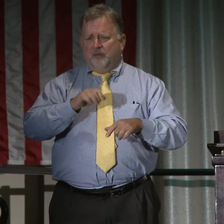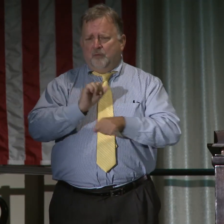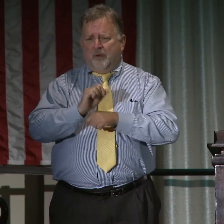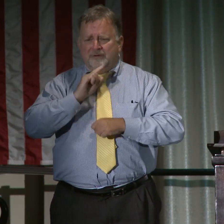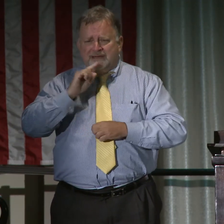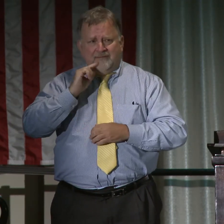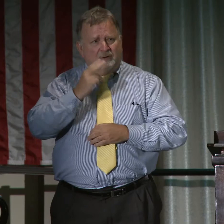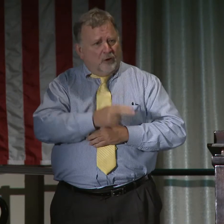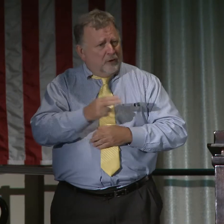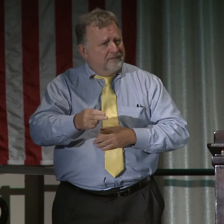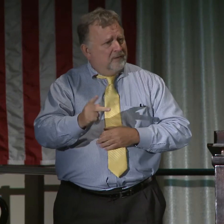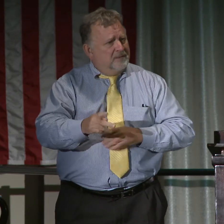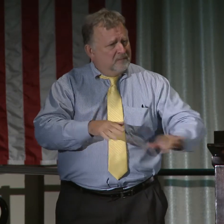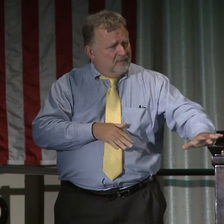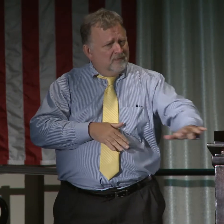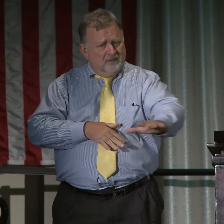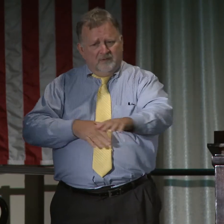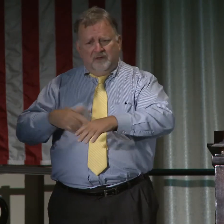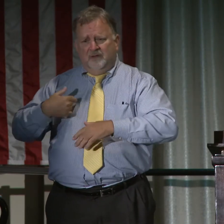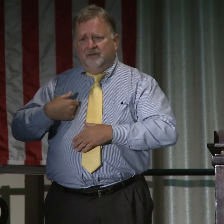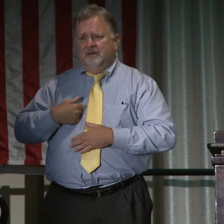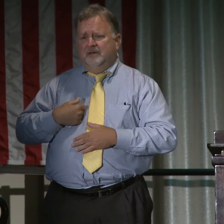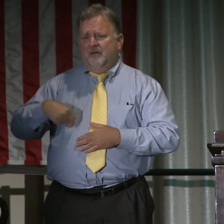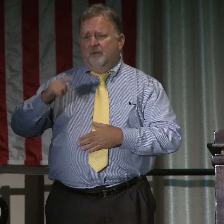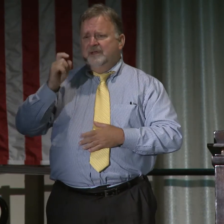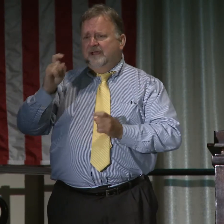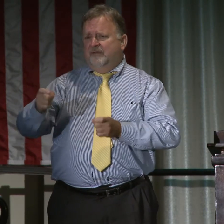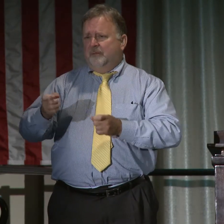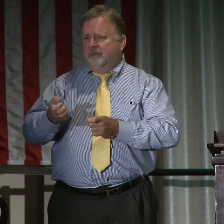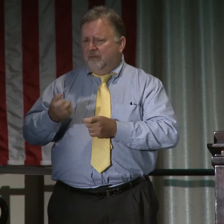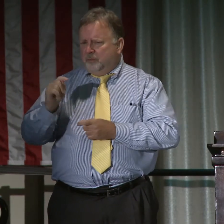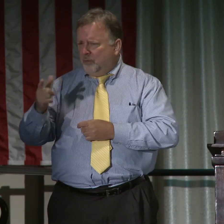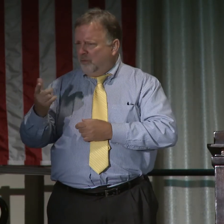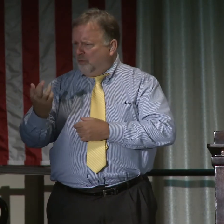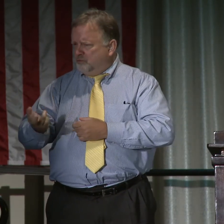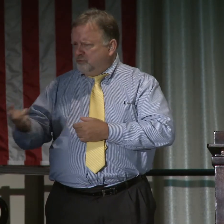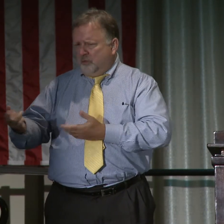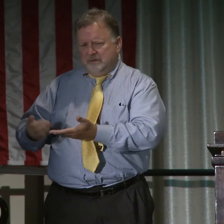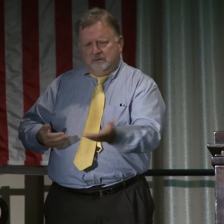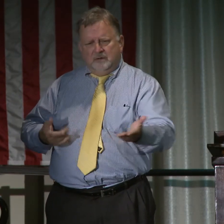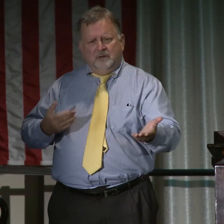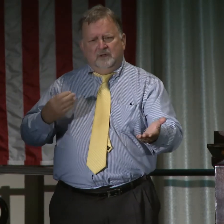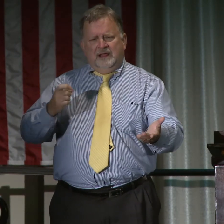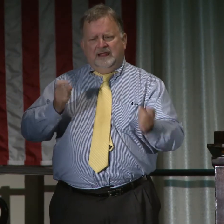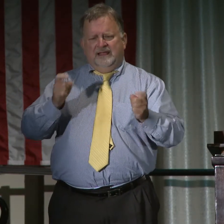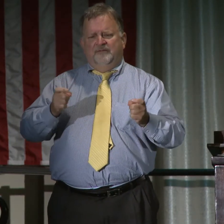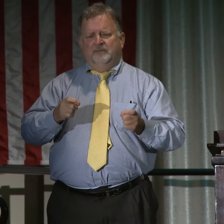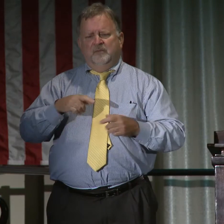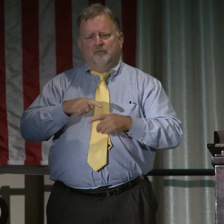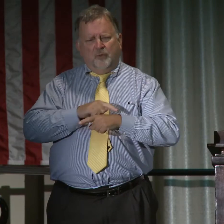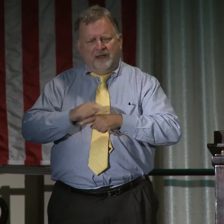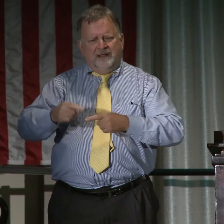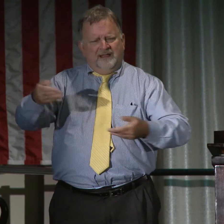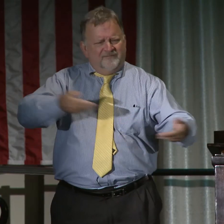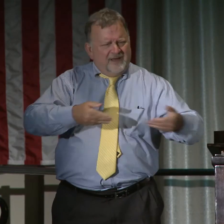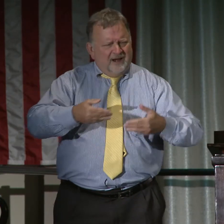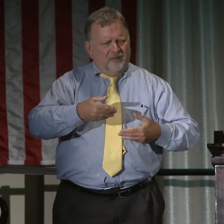the mind of the employers. Therefore, we educate them about working with the deaf and hard of hearing employees. We give them